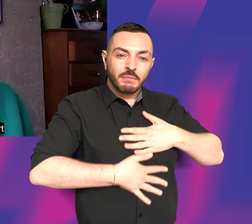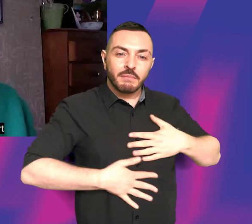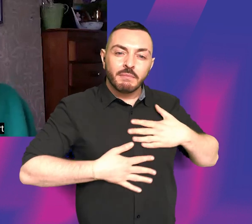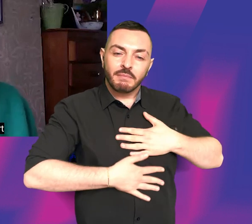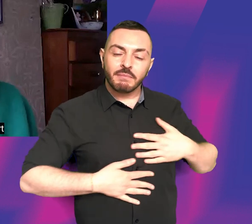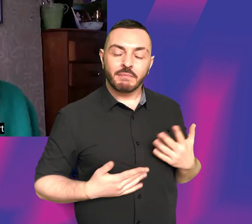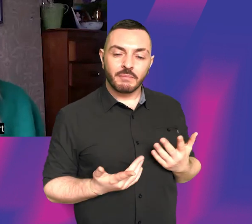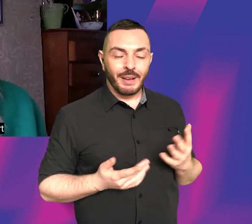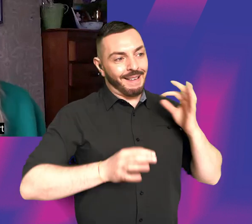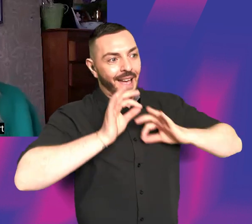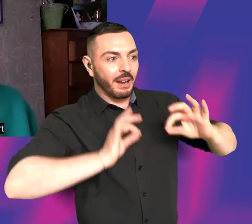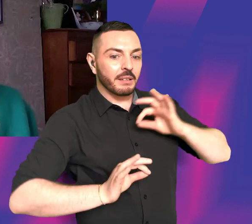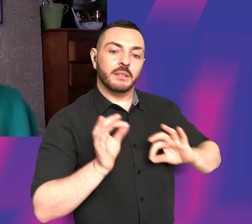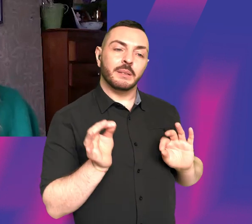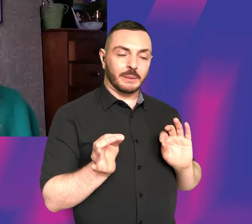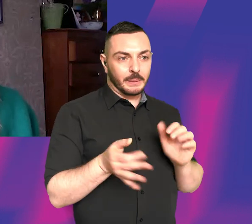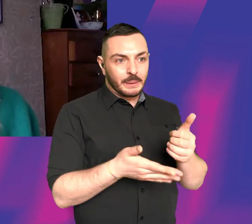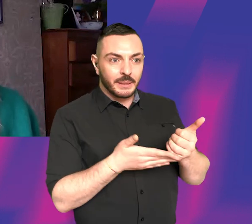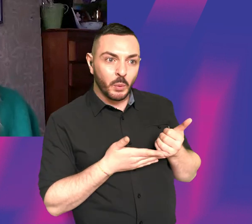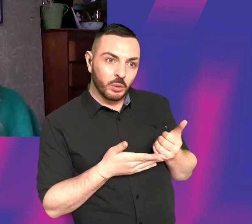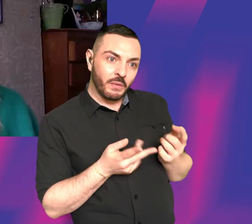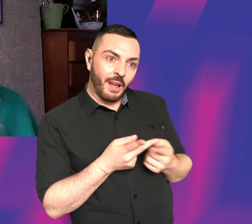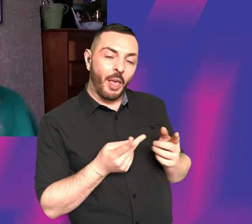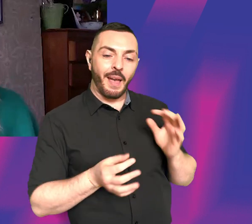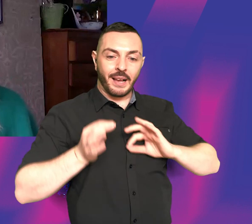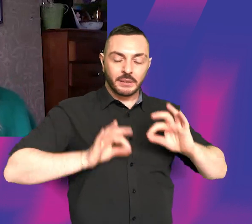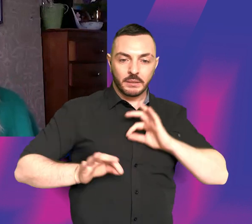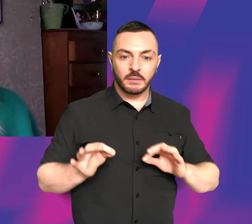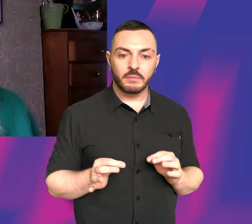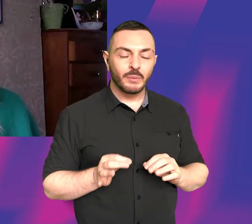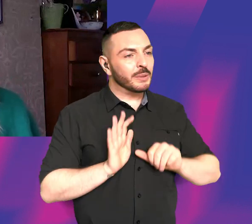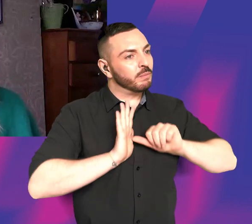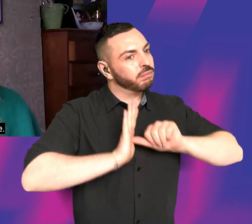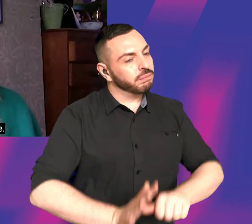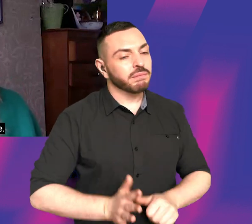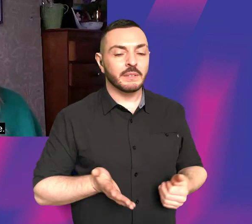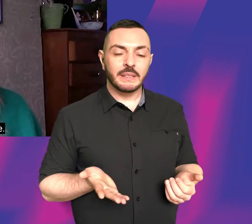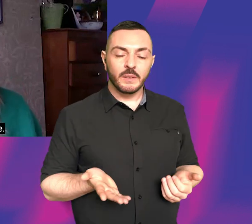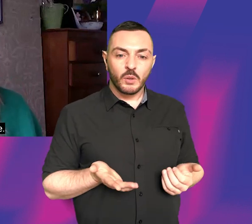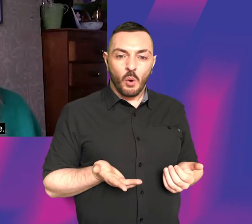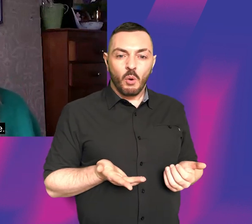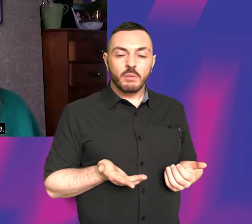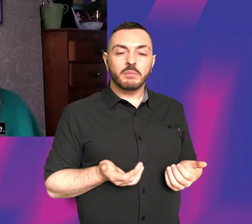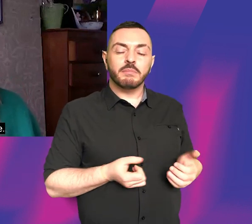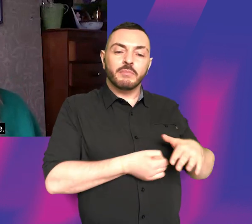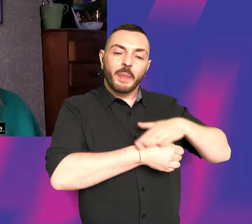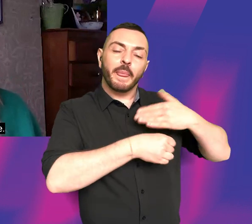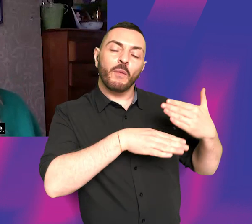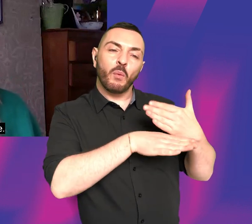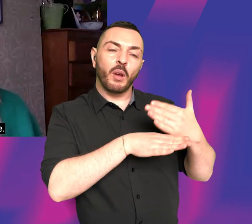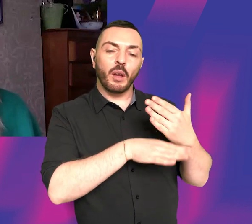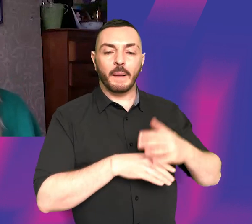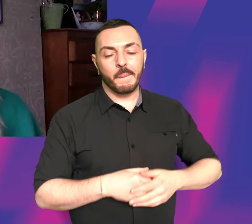And actors really, really need the support of other actors, because it's such a hard industry. I think it's really, really important to find